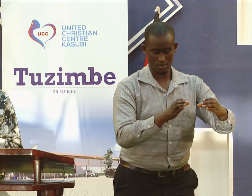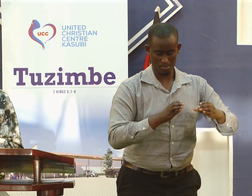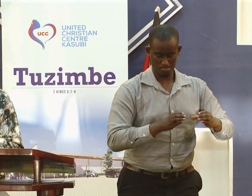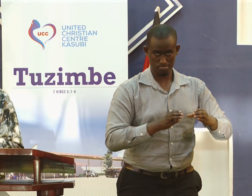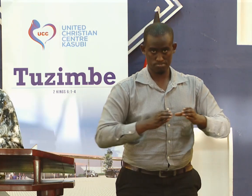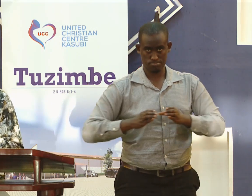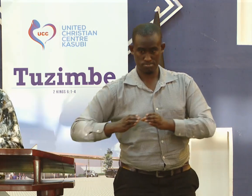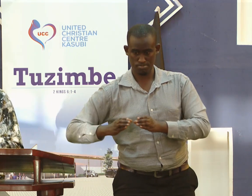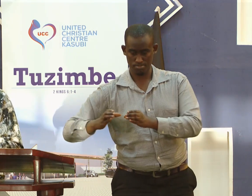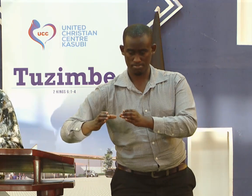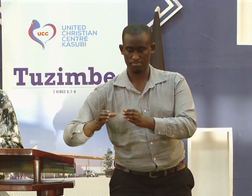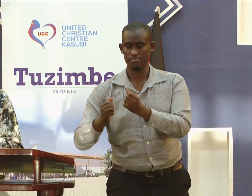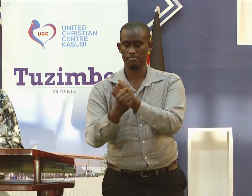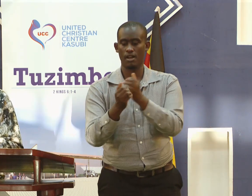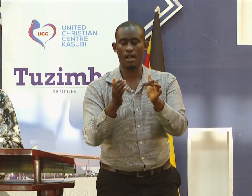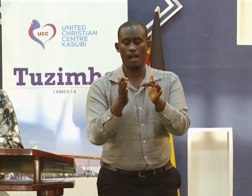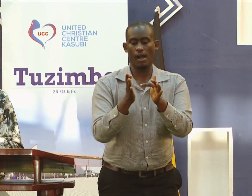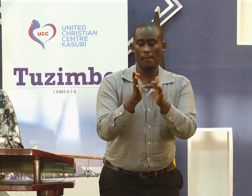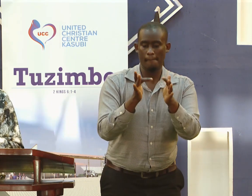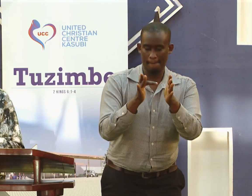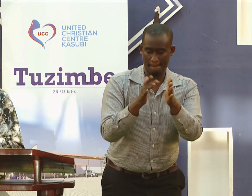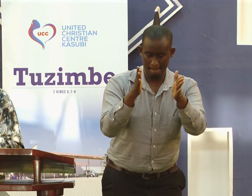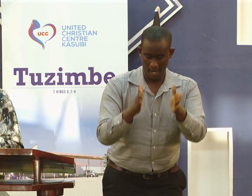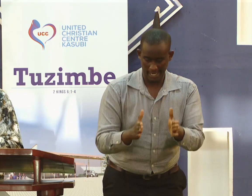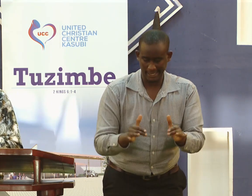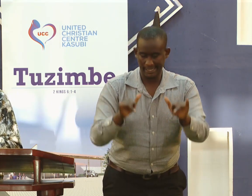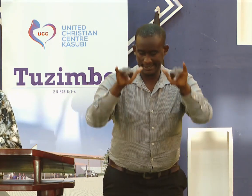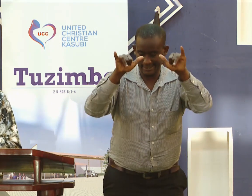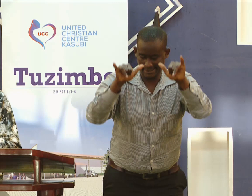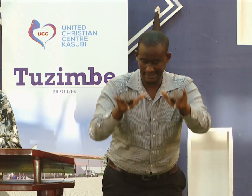there is a group of born agains who are stunted.